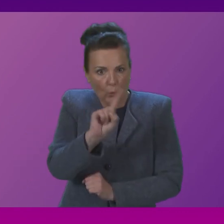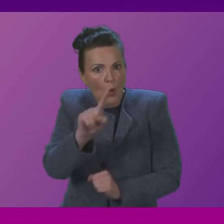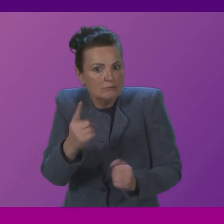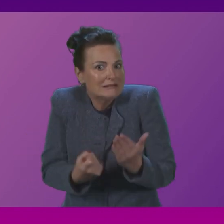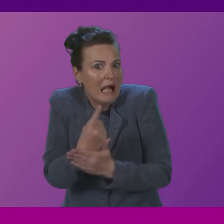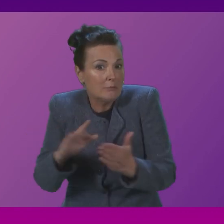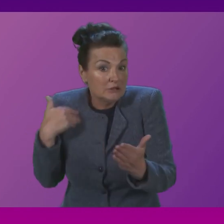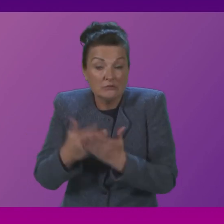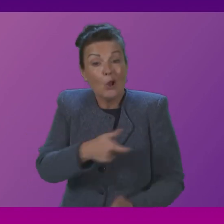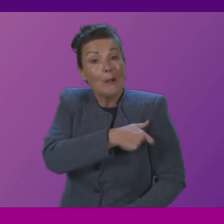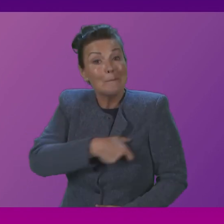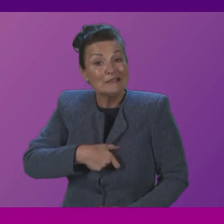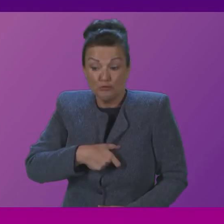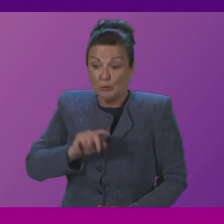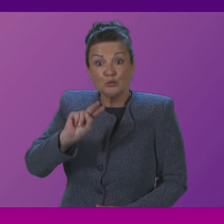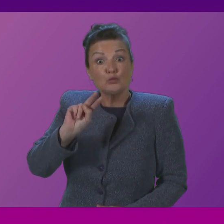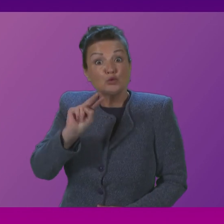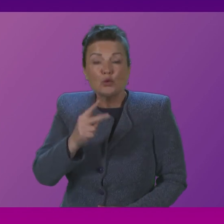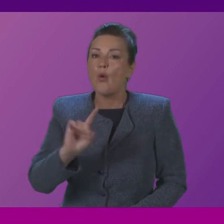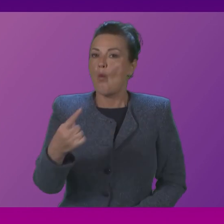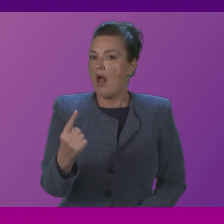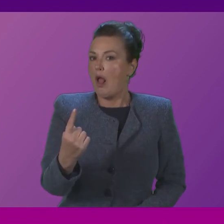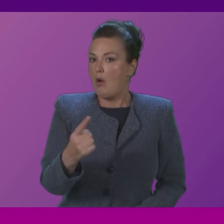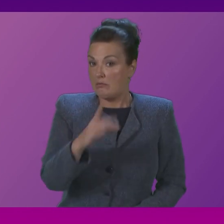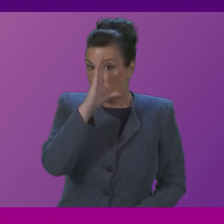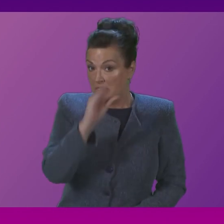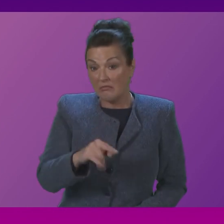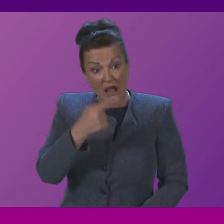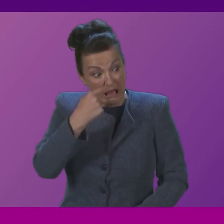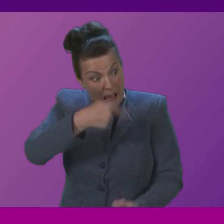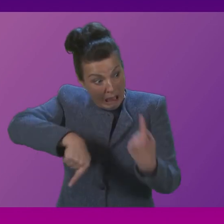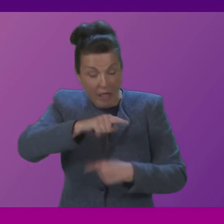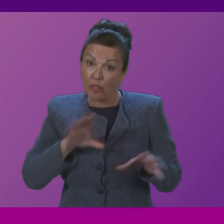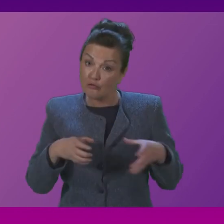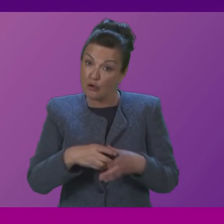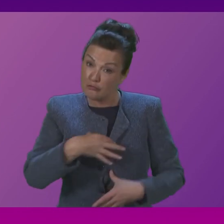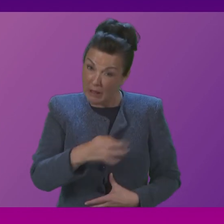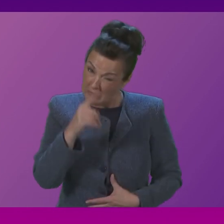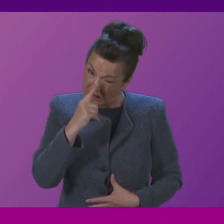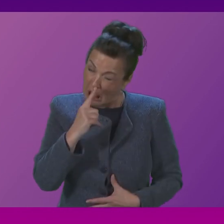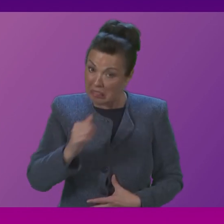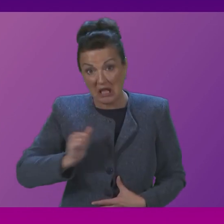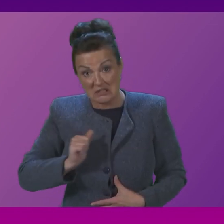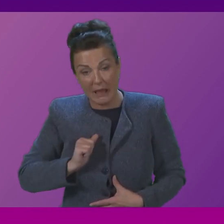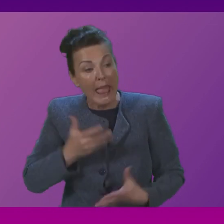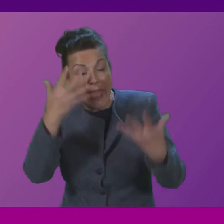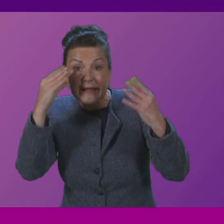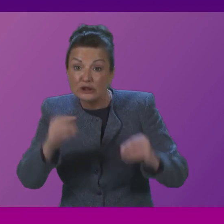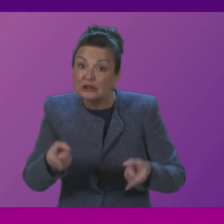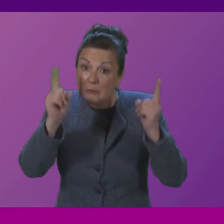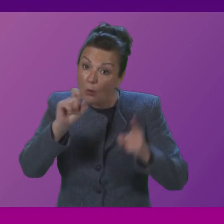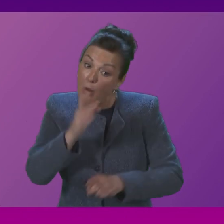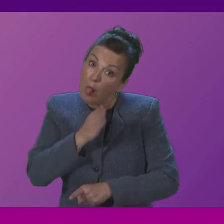committee room two one o'clock can these workers count on the first minister and her education ministers to attend today's update